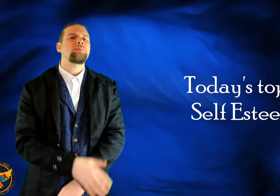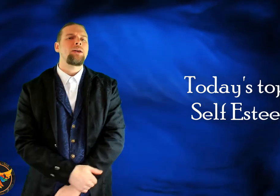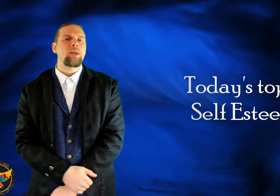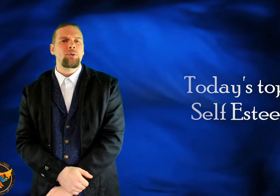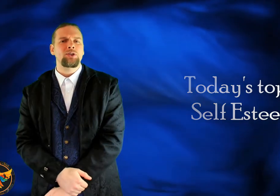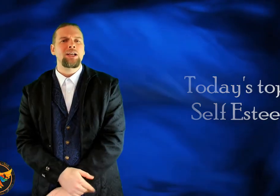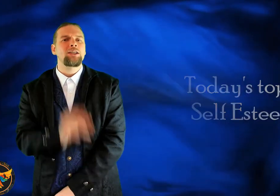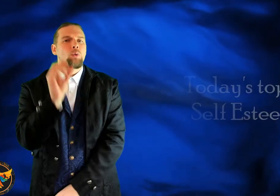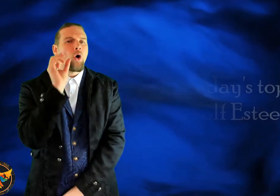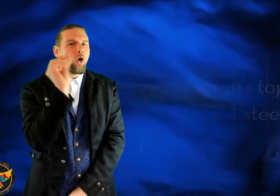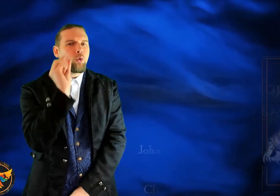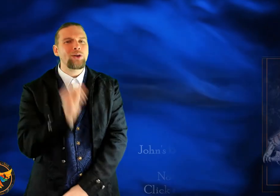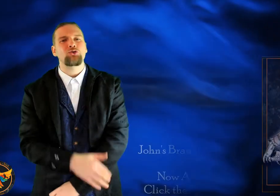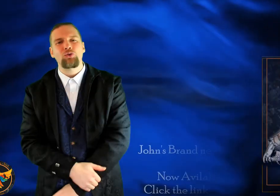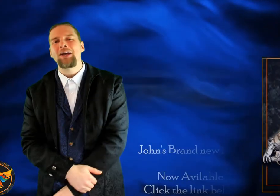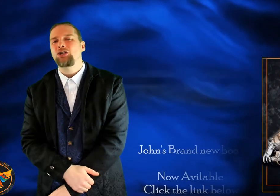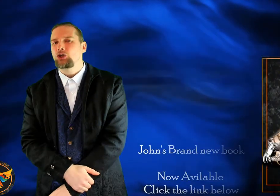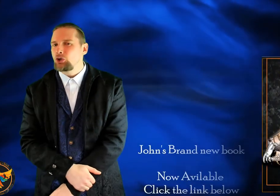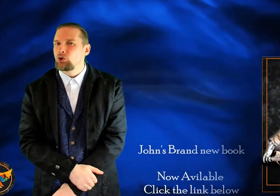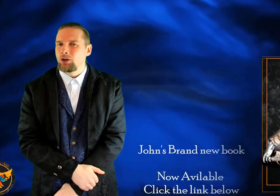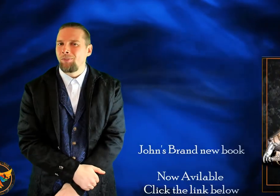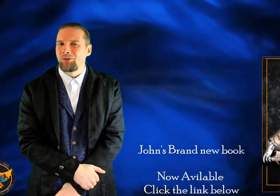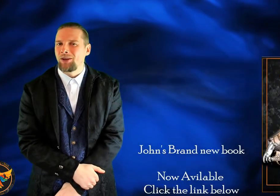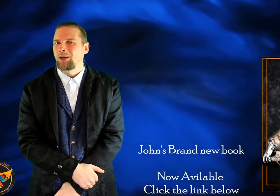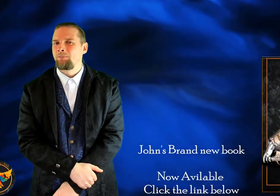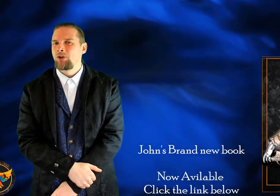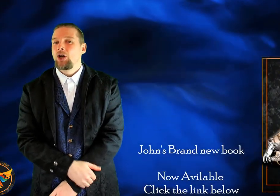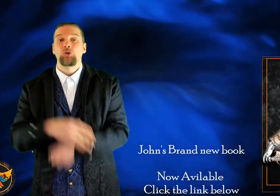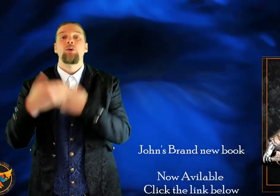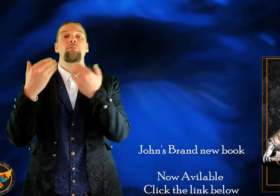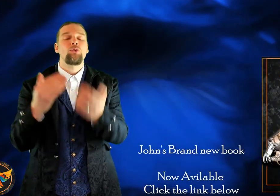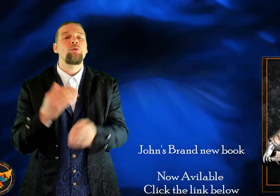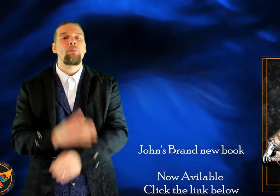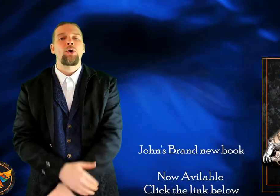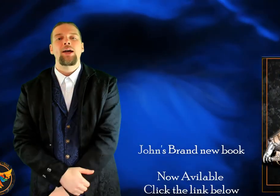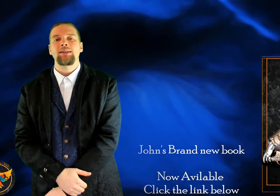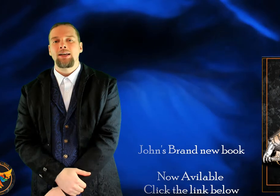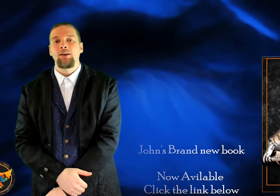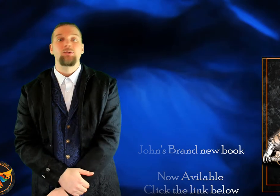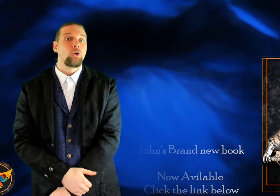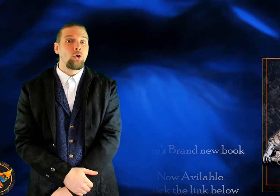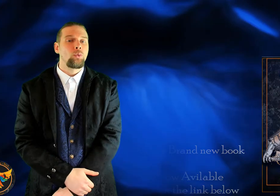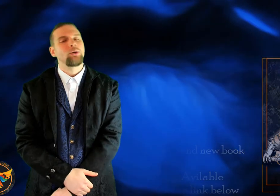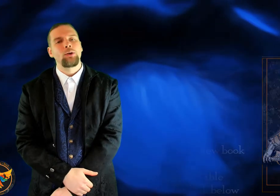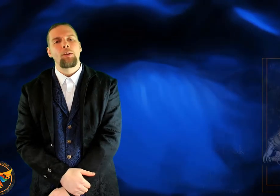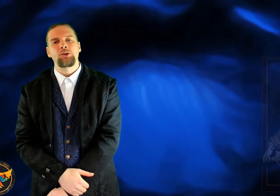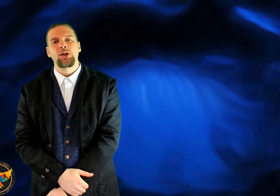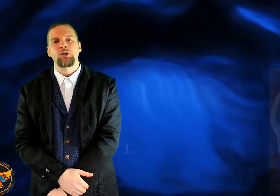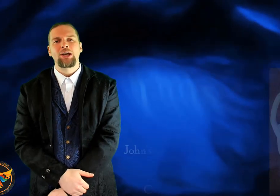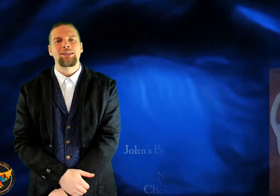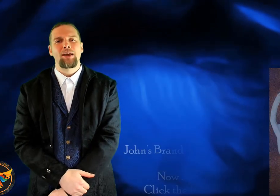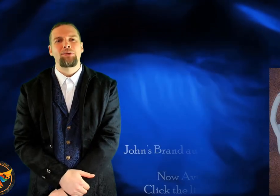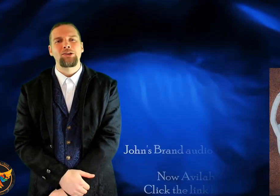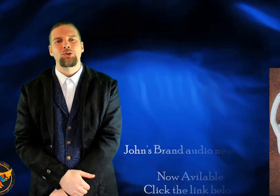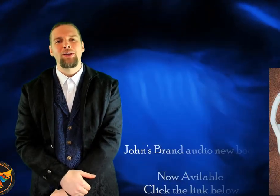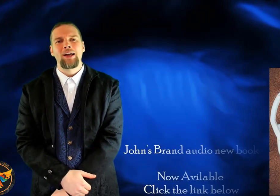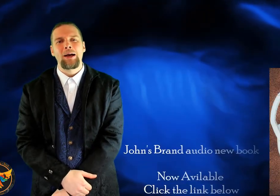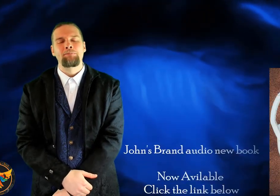it's about their personality. We're always trying to do something to improve upon ourselves, or we do the opposite and just accept things the way they are.